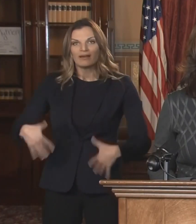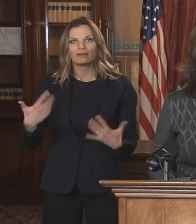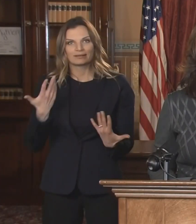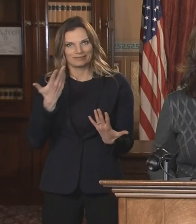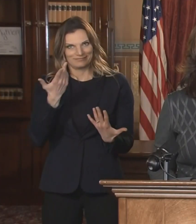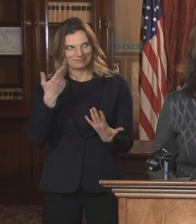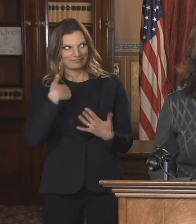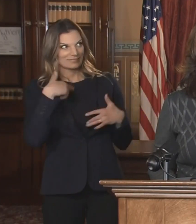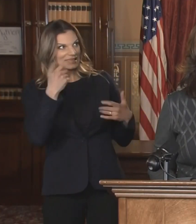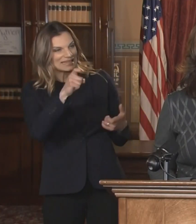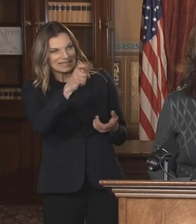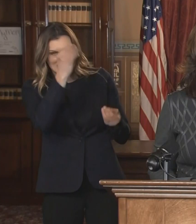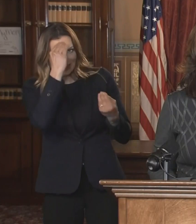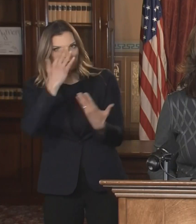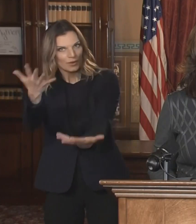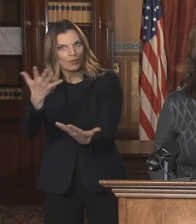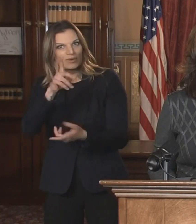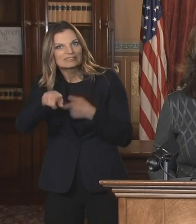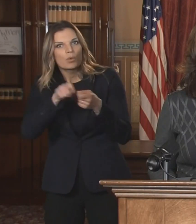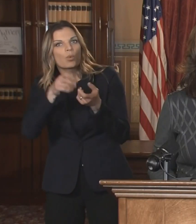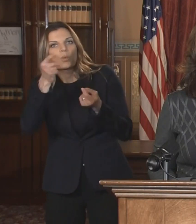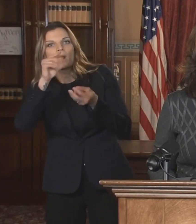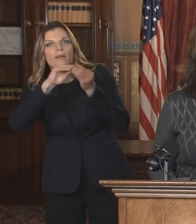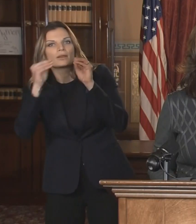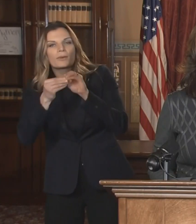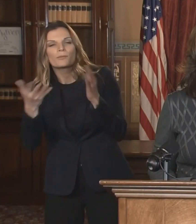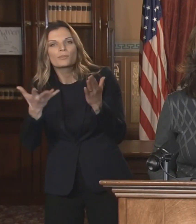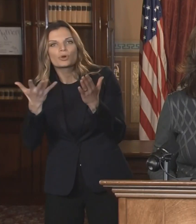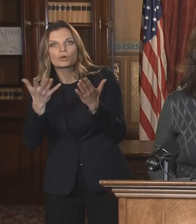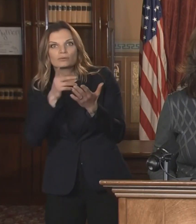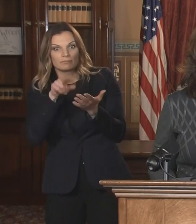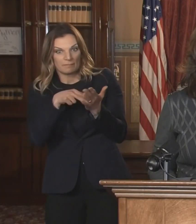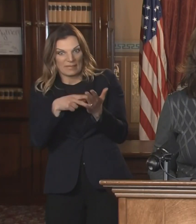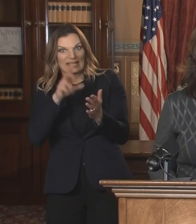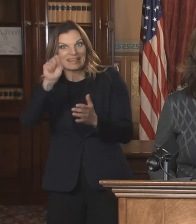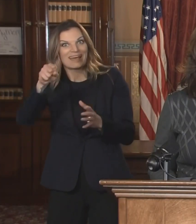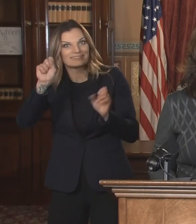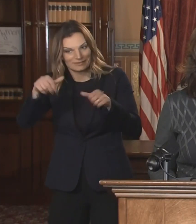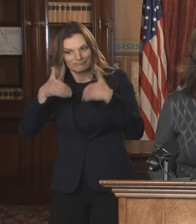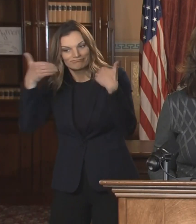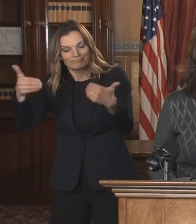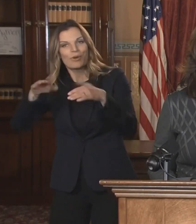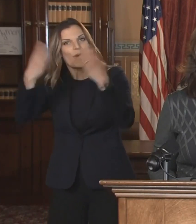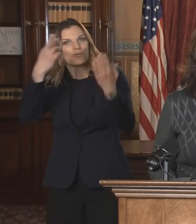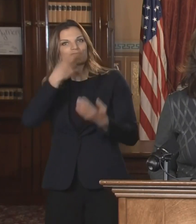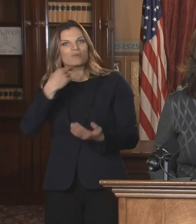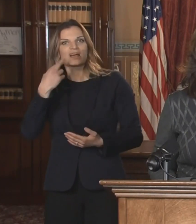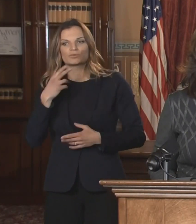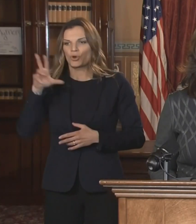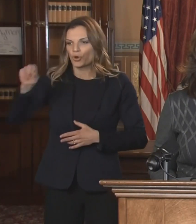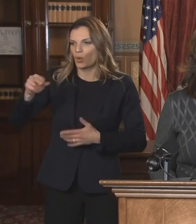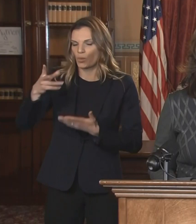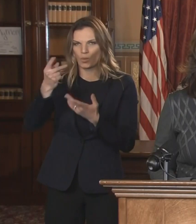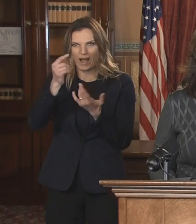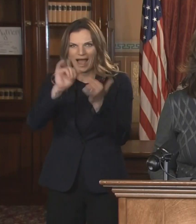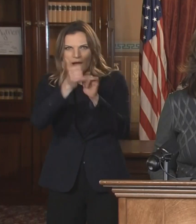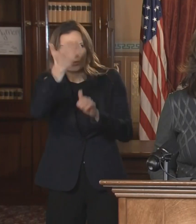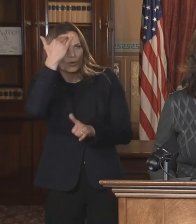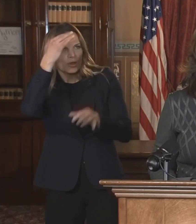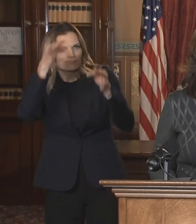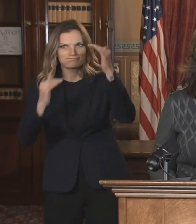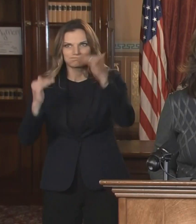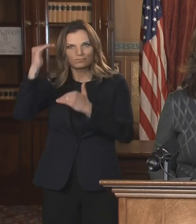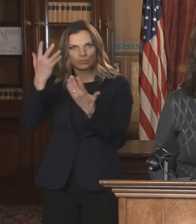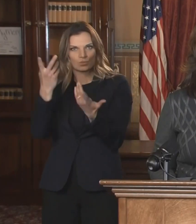you give them an idea of what the numbers need to look like and what specific numbers you're looking at in order to make this decision, especially to